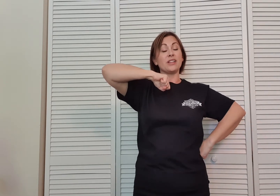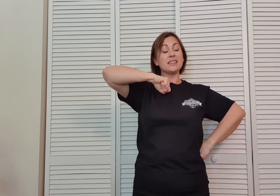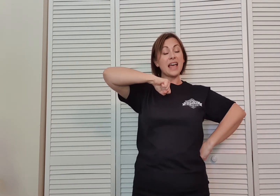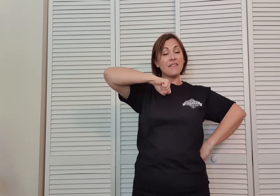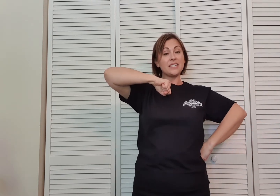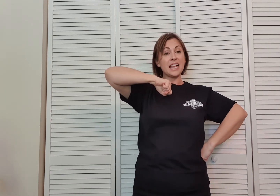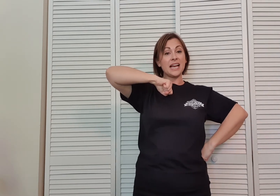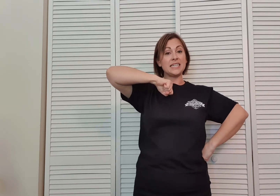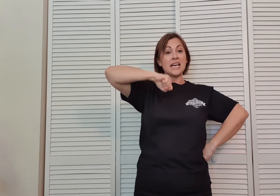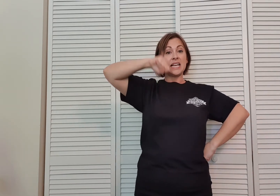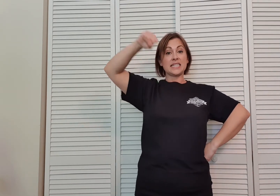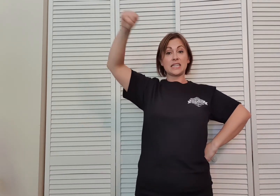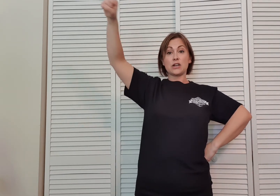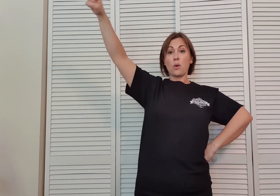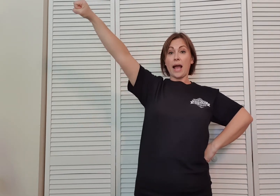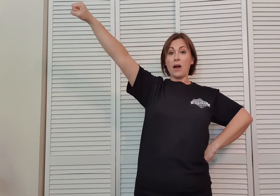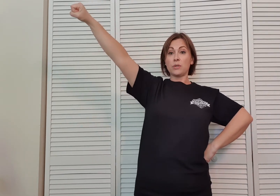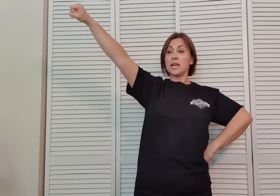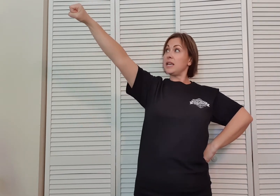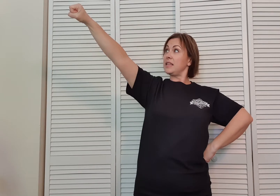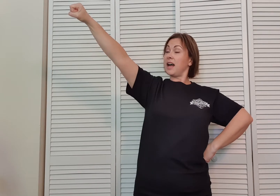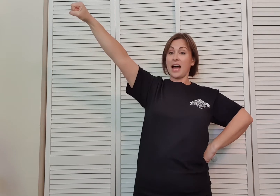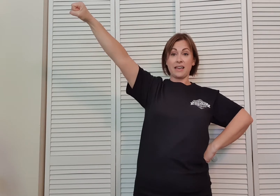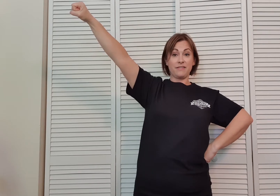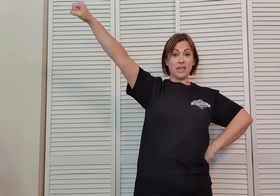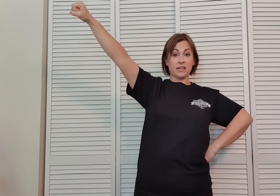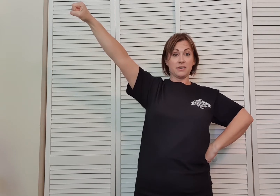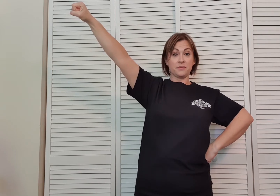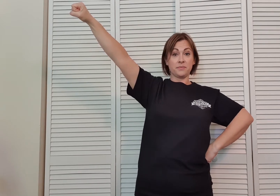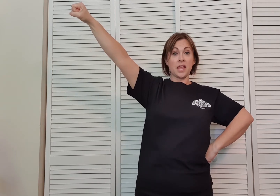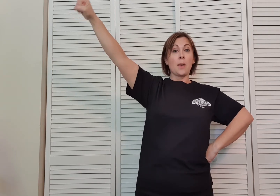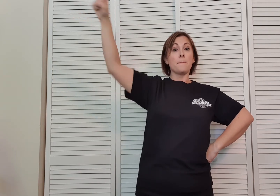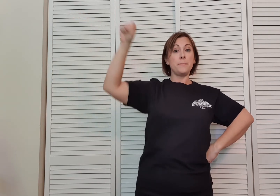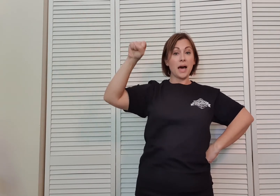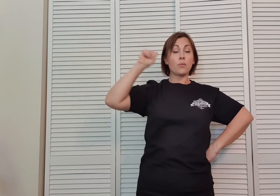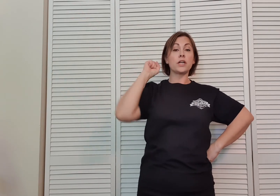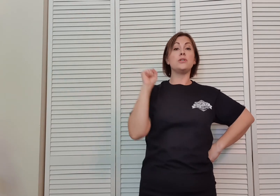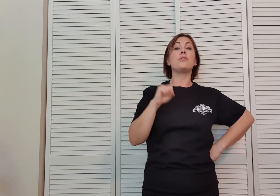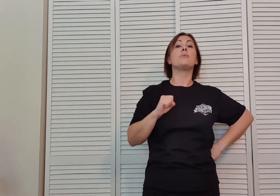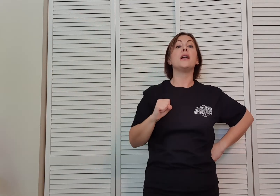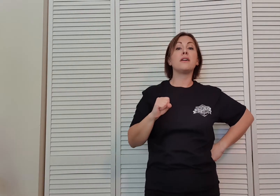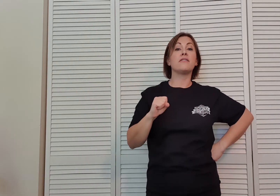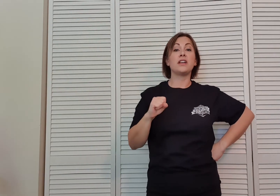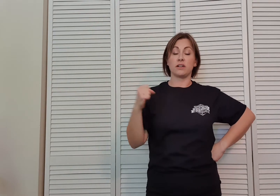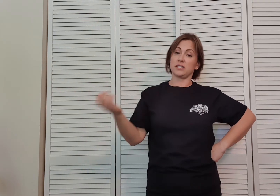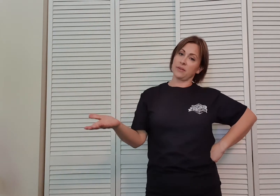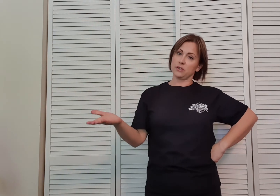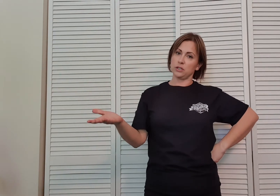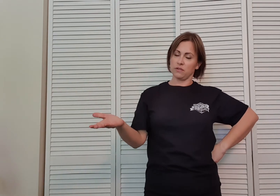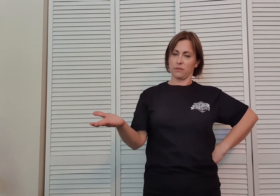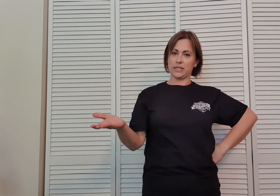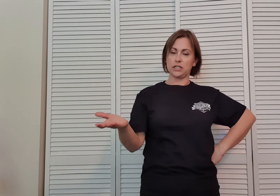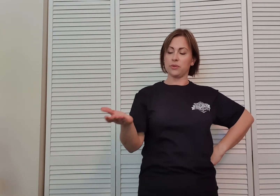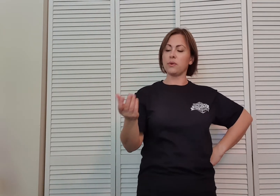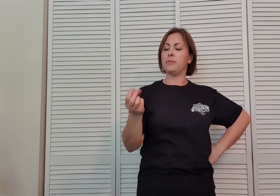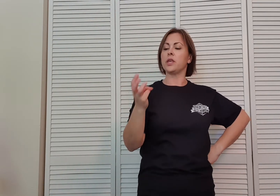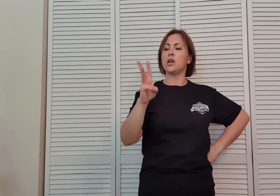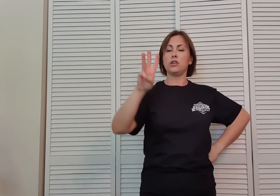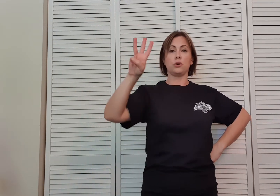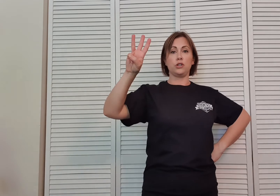left hand is going to go out in the high V. But we're going to do three on our fingers. Now there's two different ways to do three. You could do